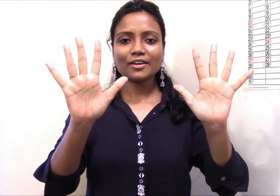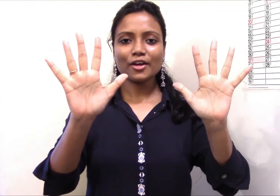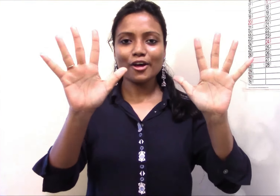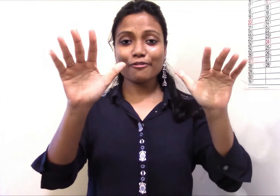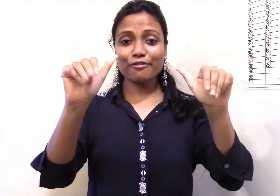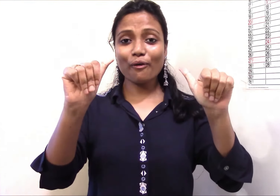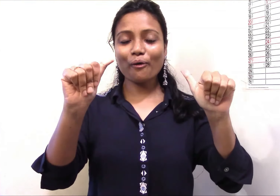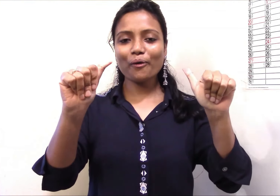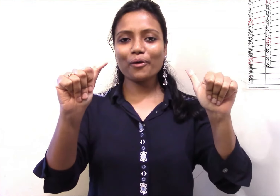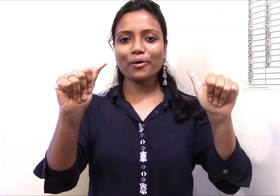Four.